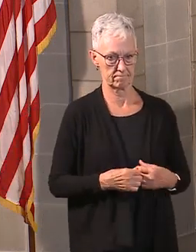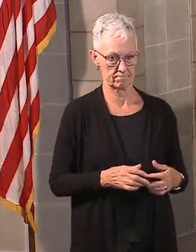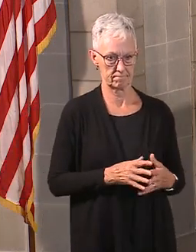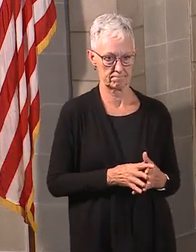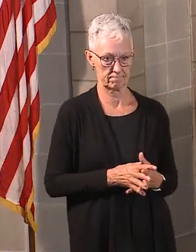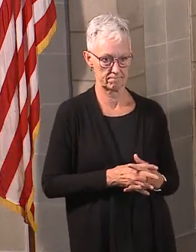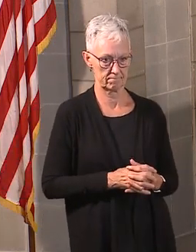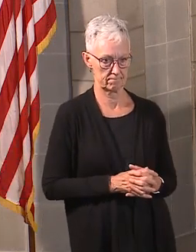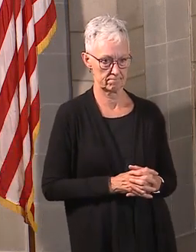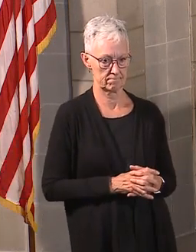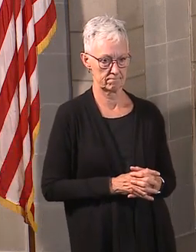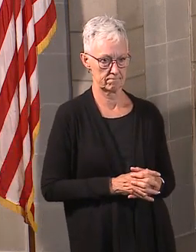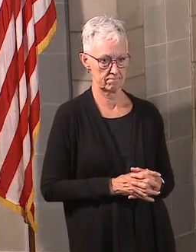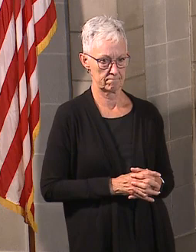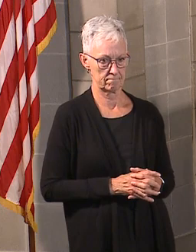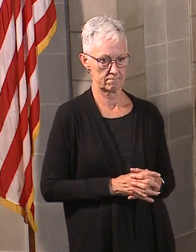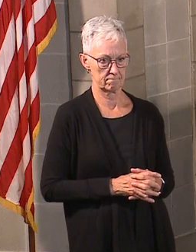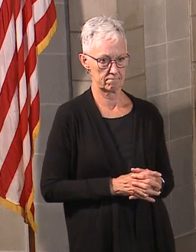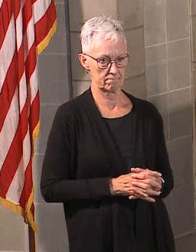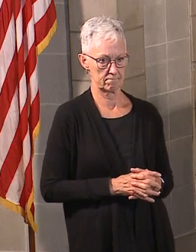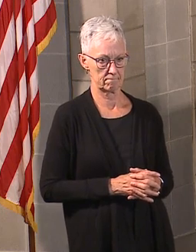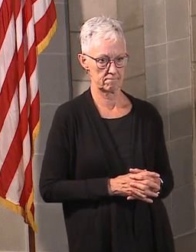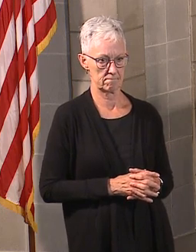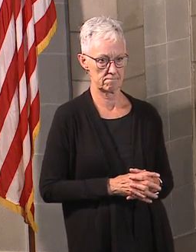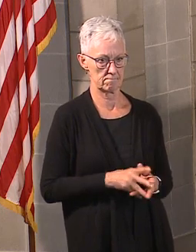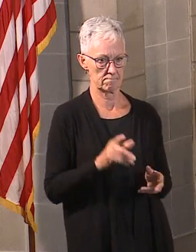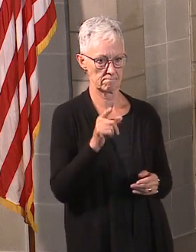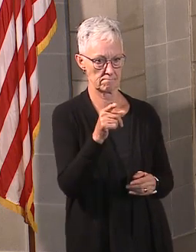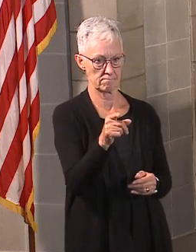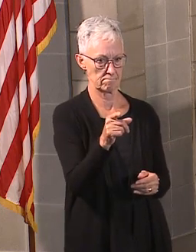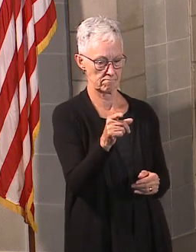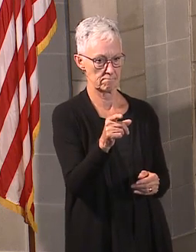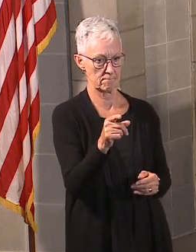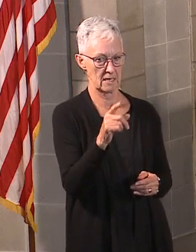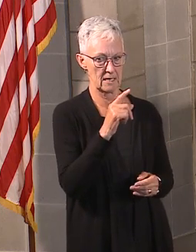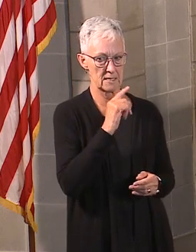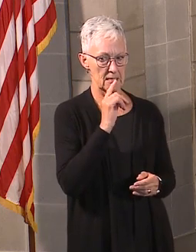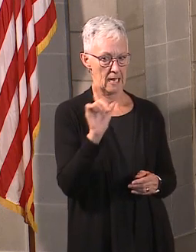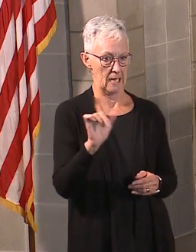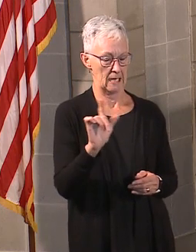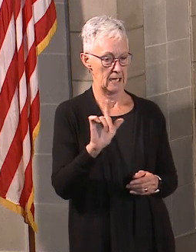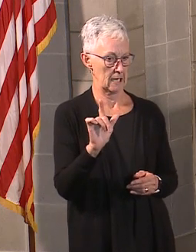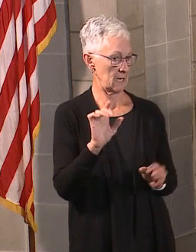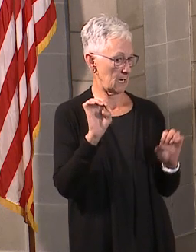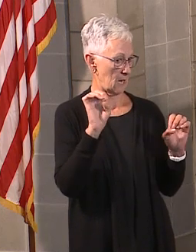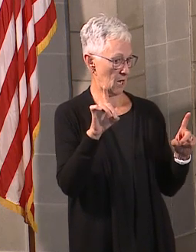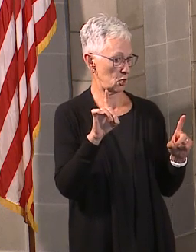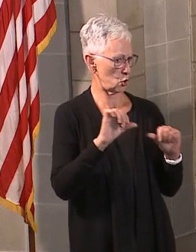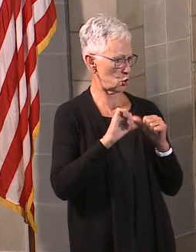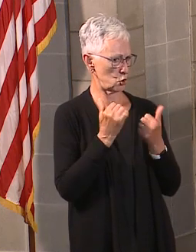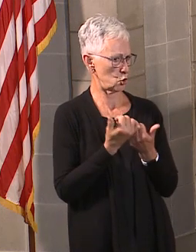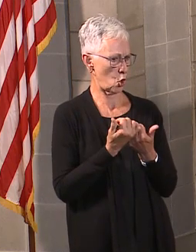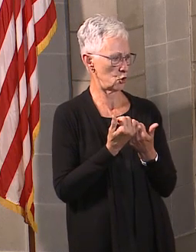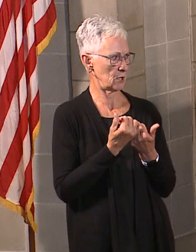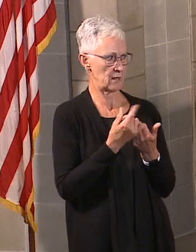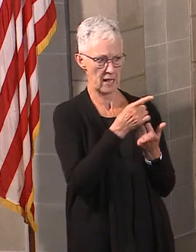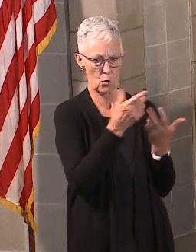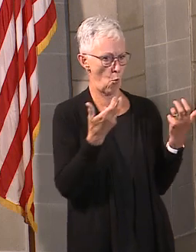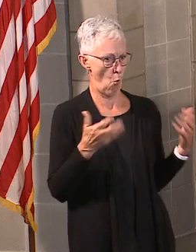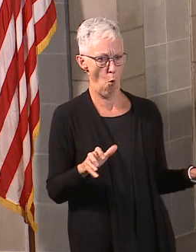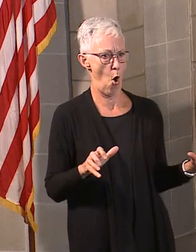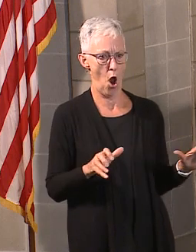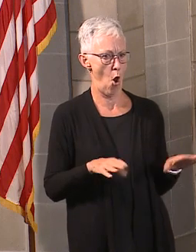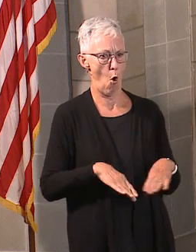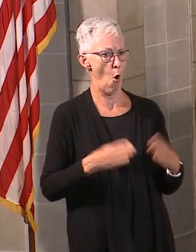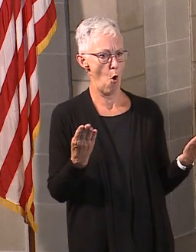with teachers. The Lincoln Education Association is against reopening schools. How do you accommodate that? You mentioned